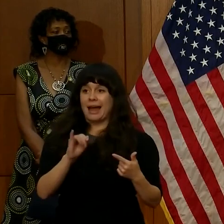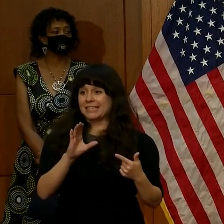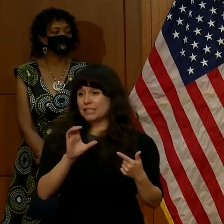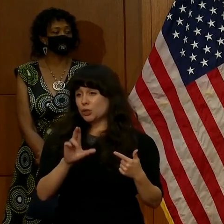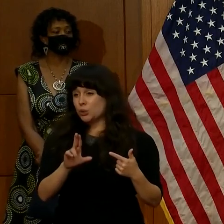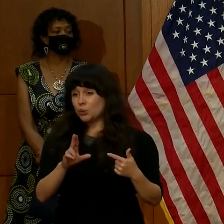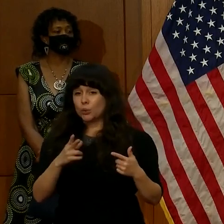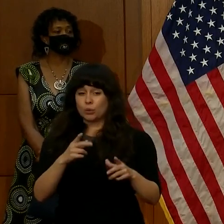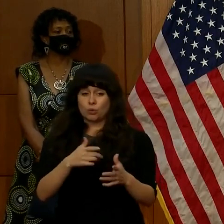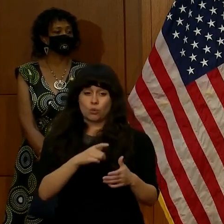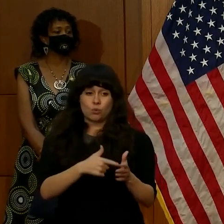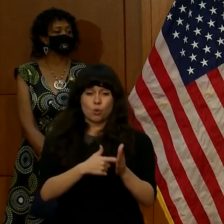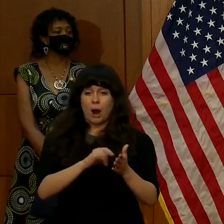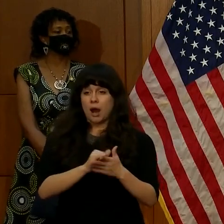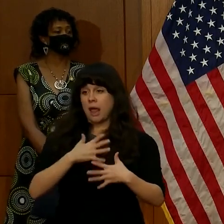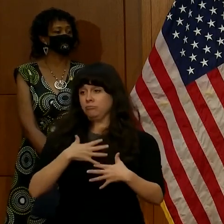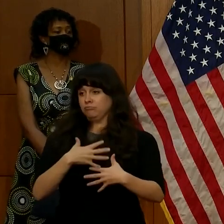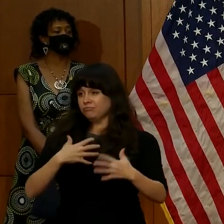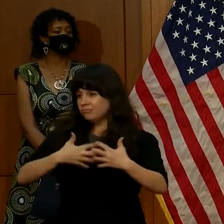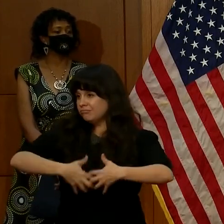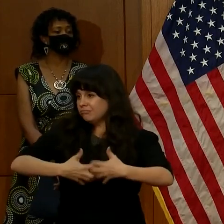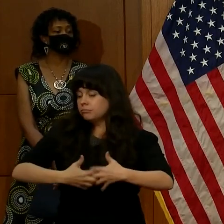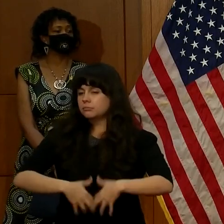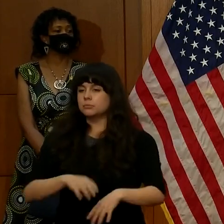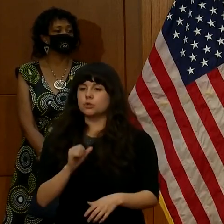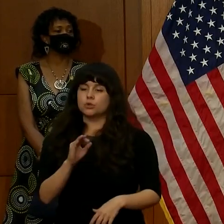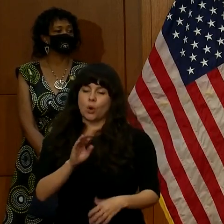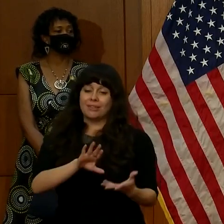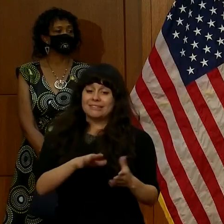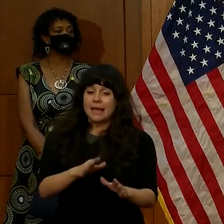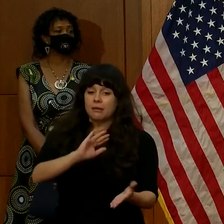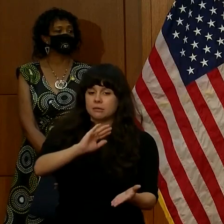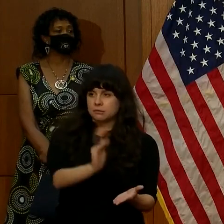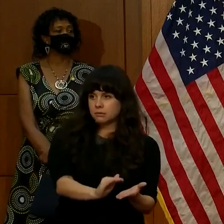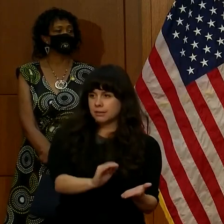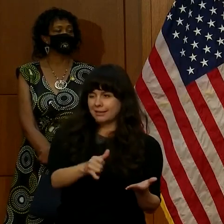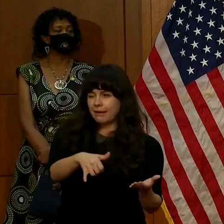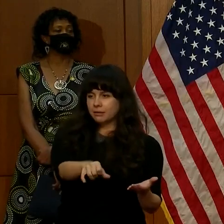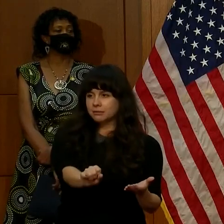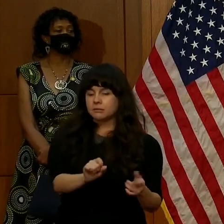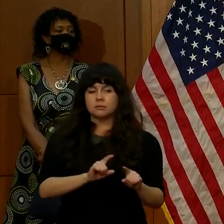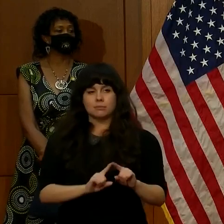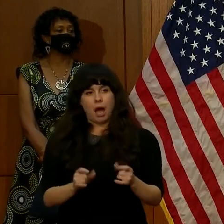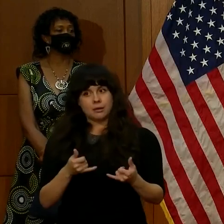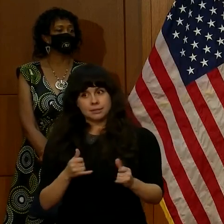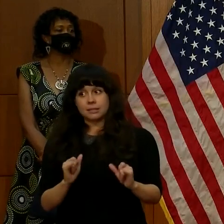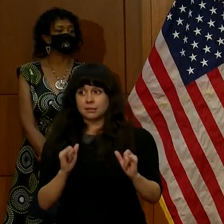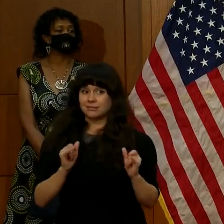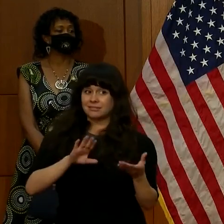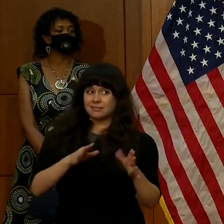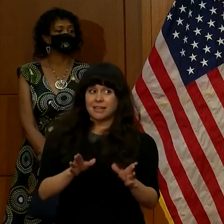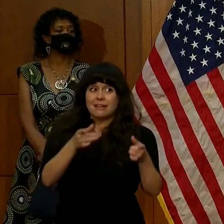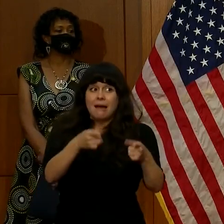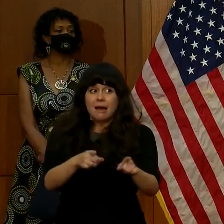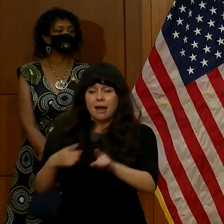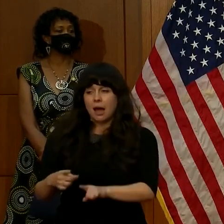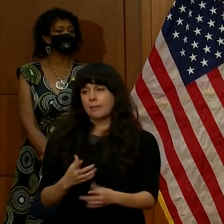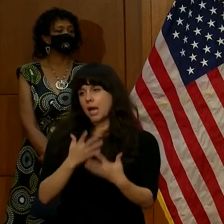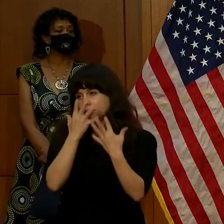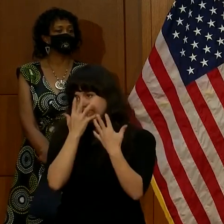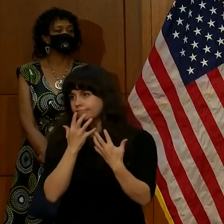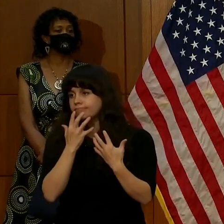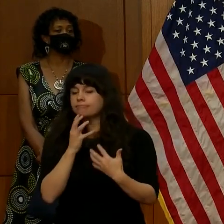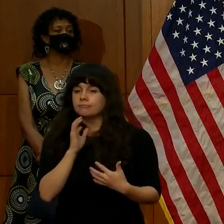need of ventilators. And we're seeing less deaths. But there still are deaths, which is unfortunate.